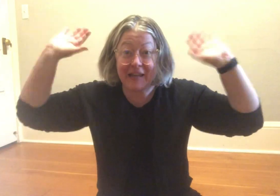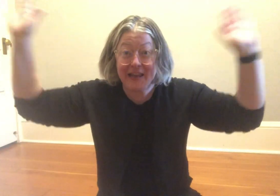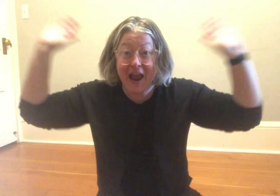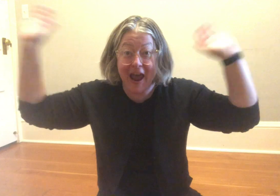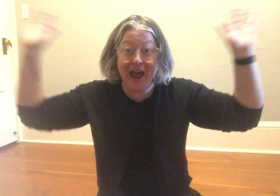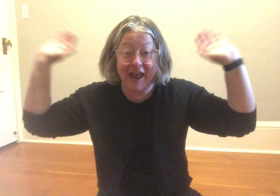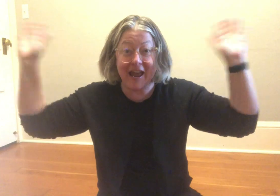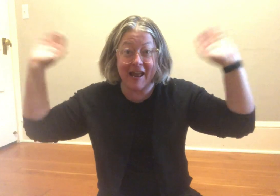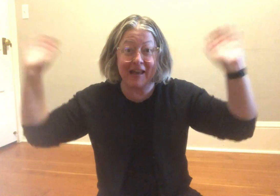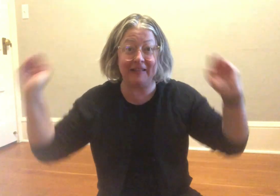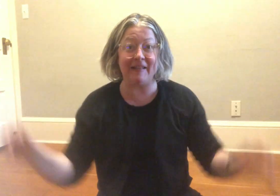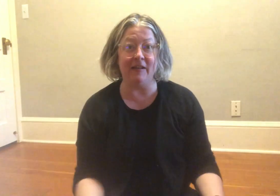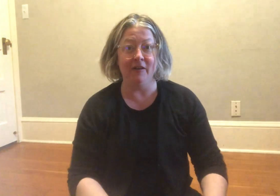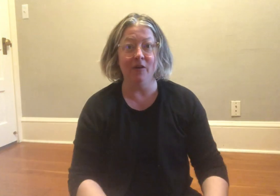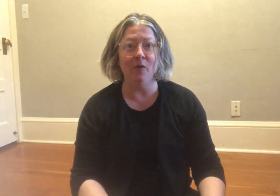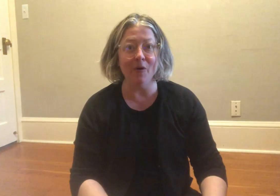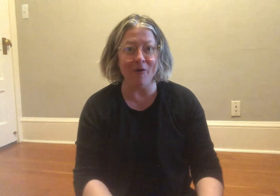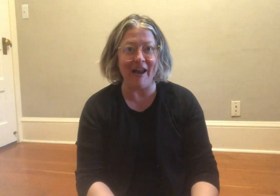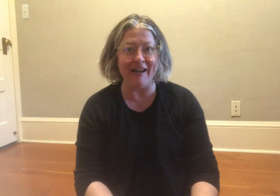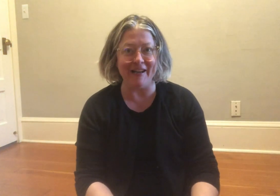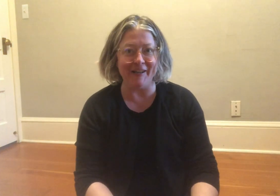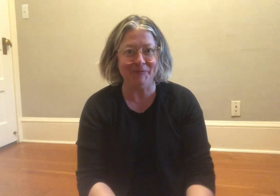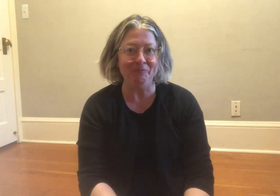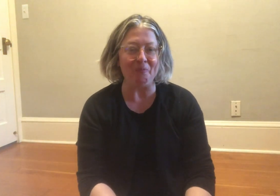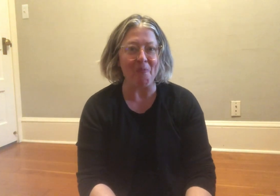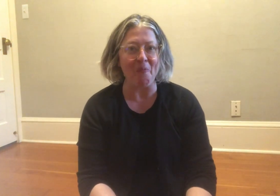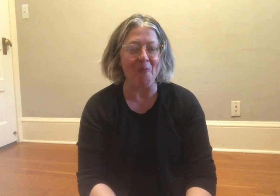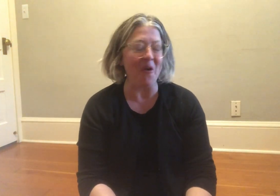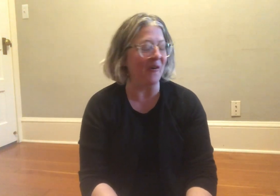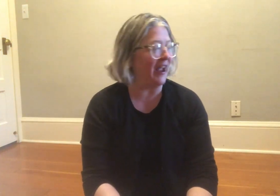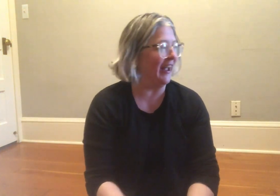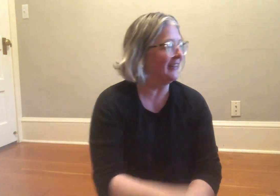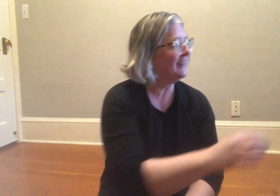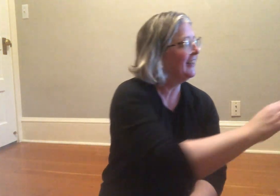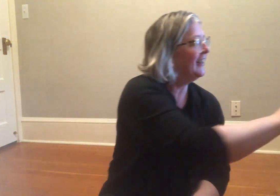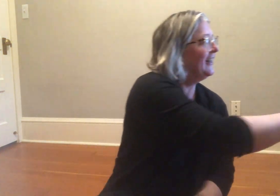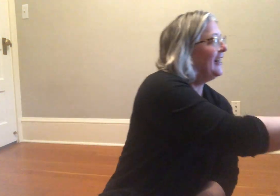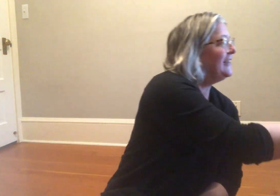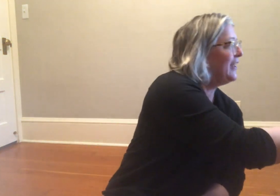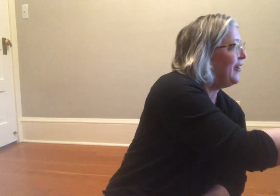yes! We're ready! Okay, let's go.